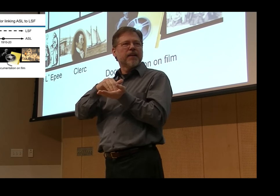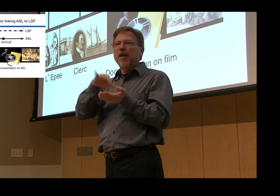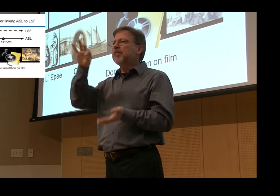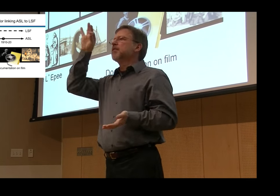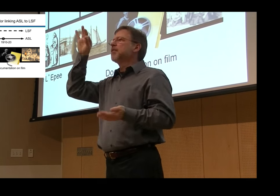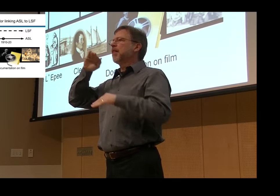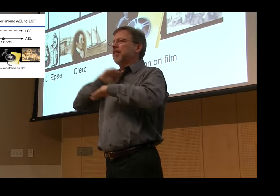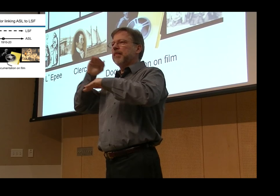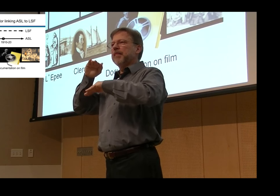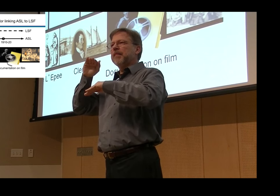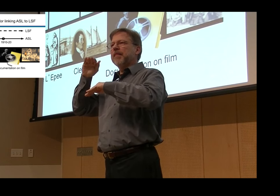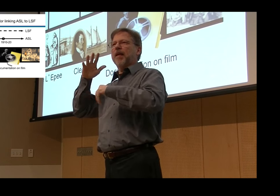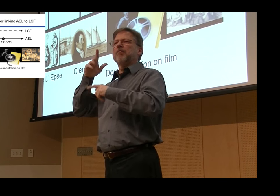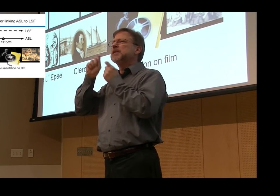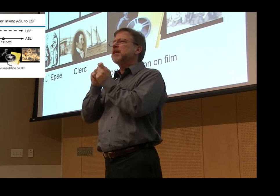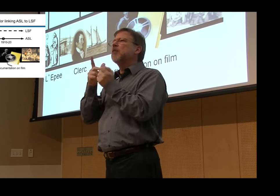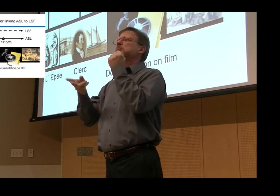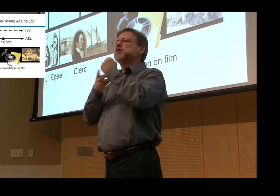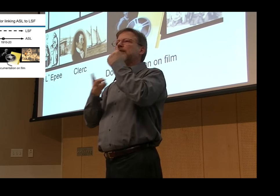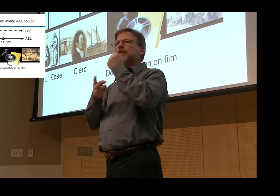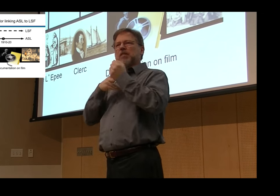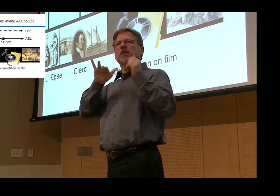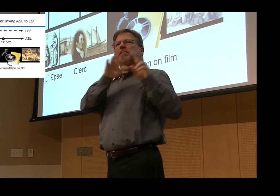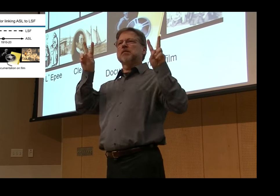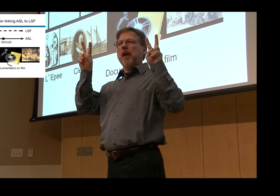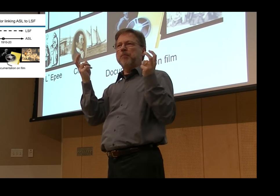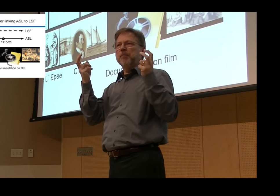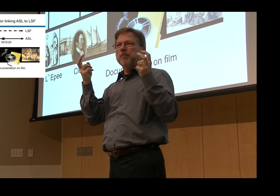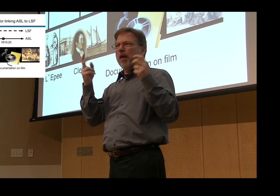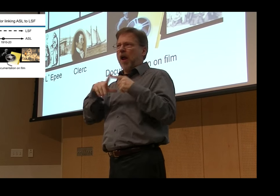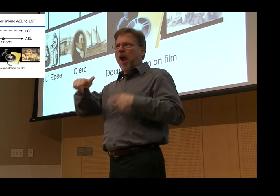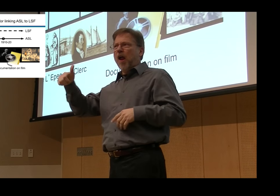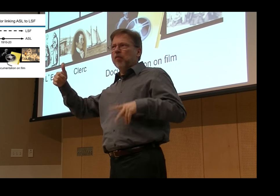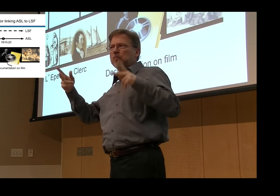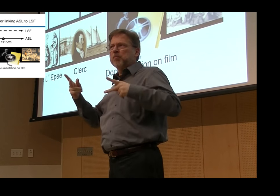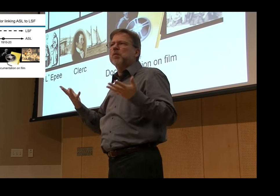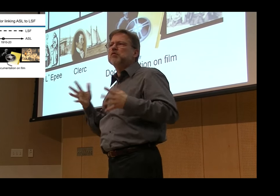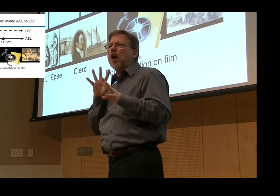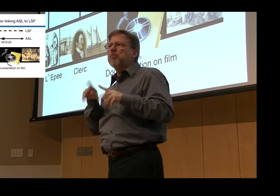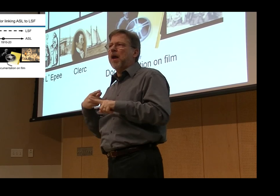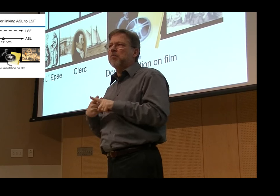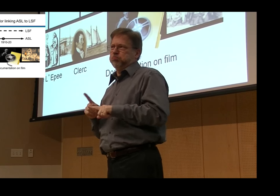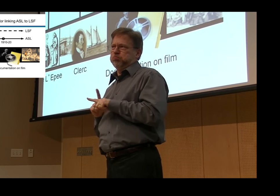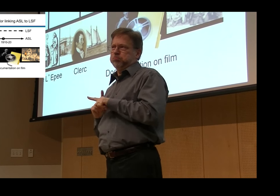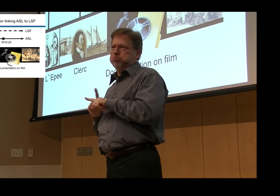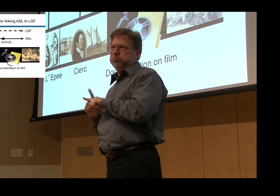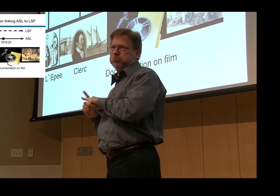and talking to them about this series of films, no one knows of other signers